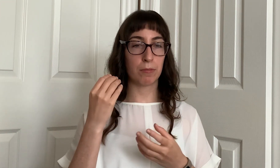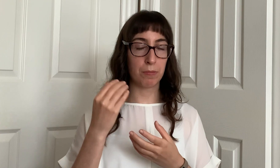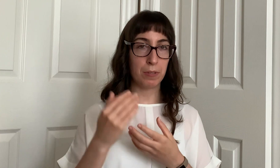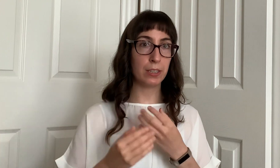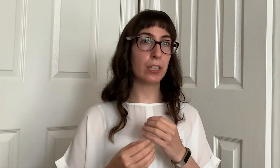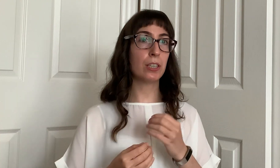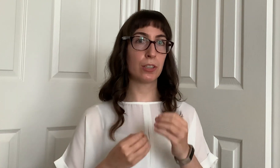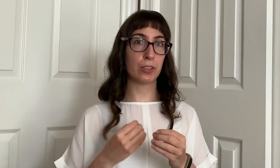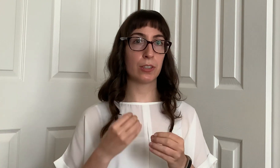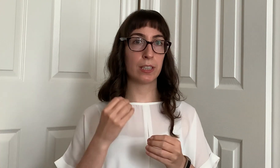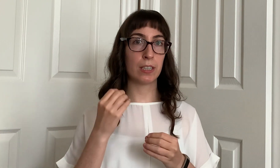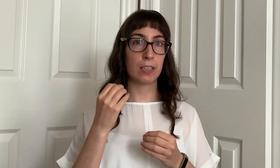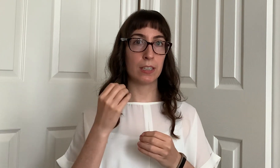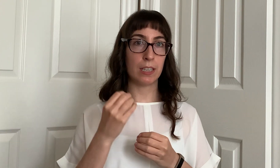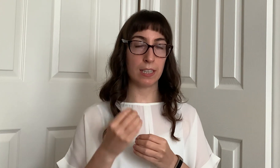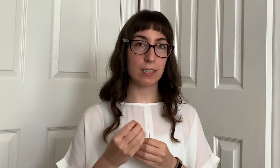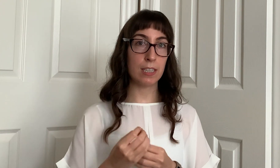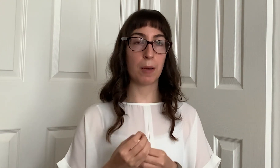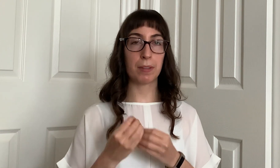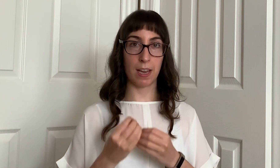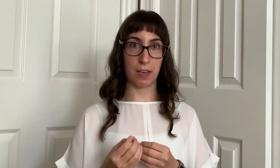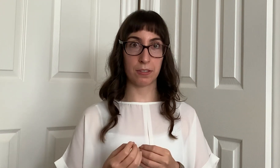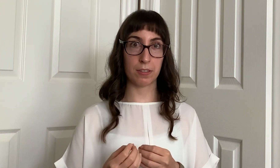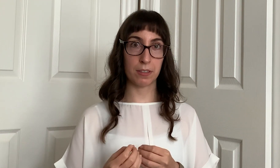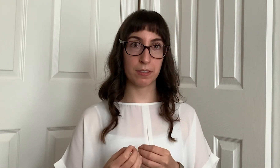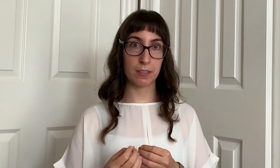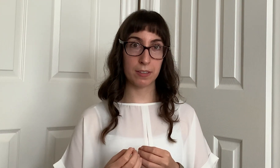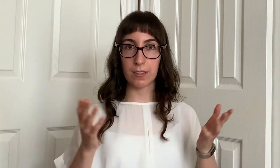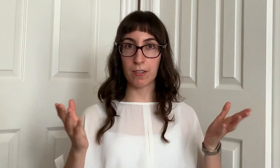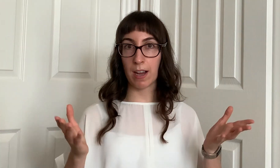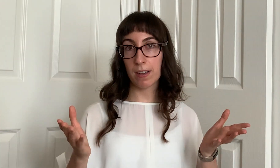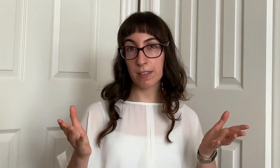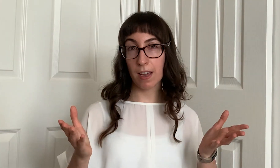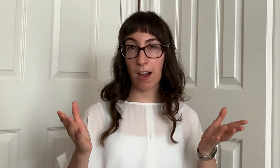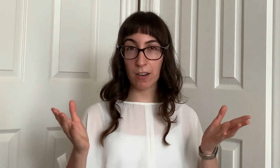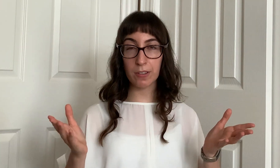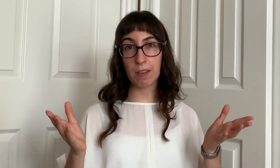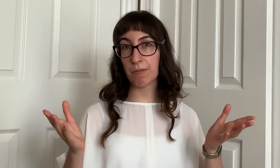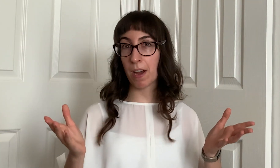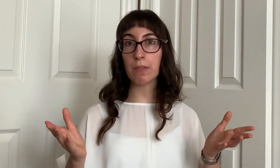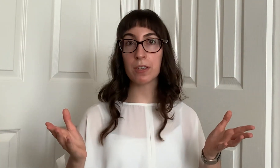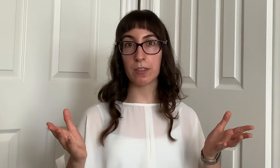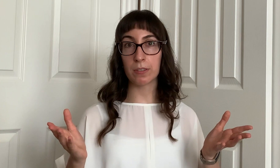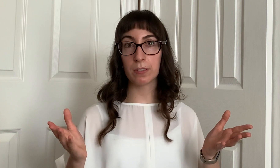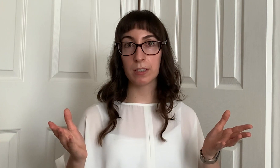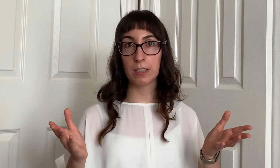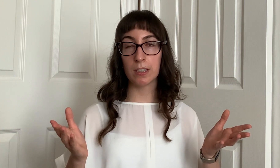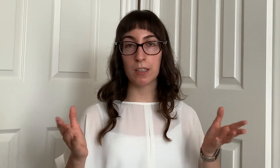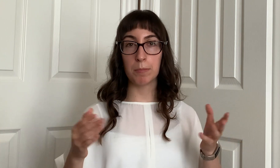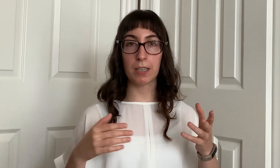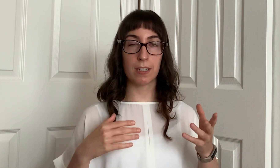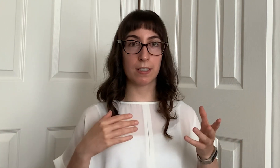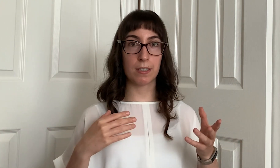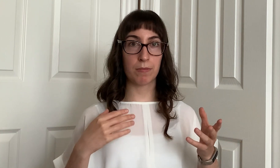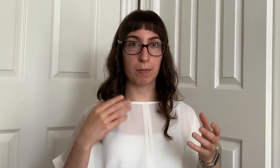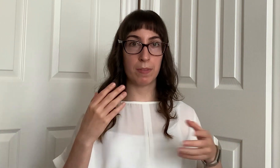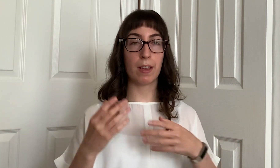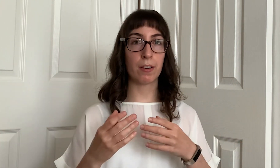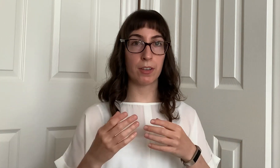really good in-depth answers so ask how they found you because from there you're